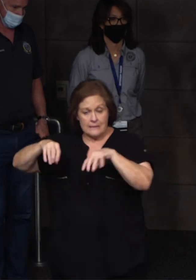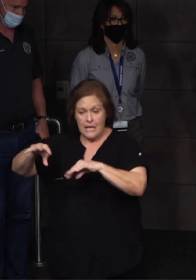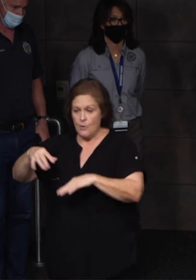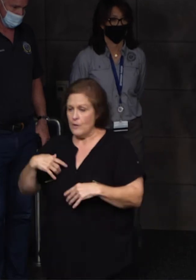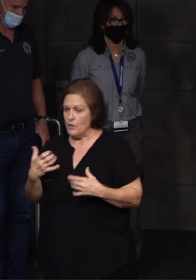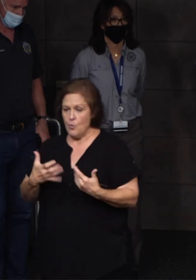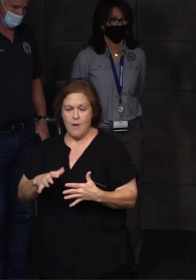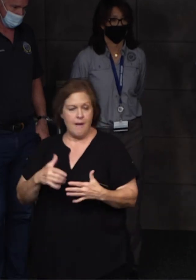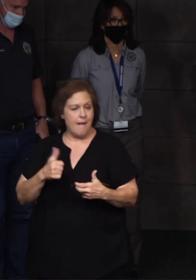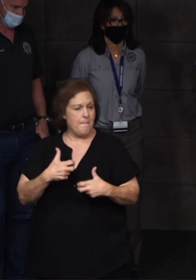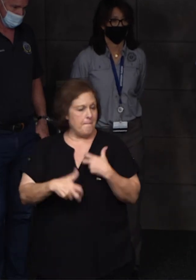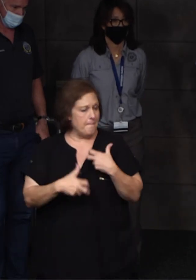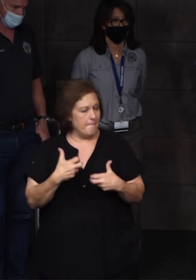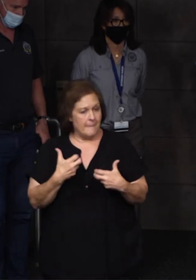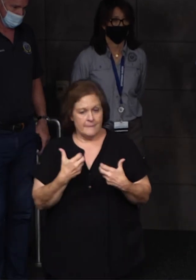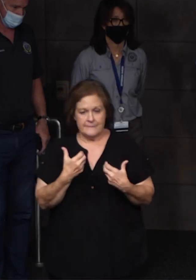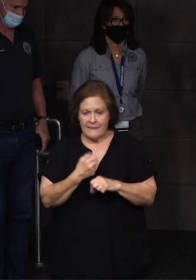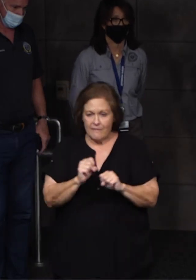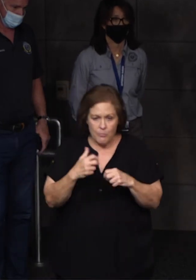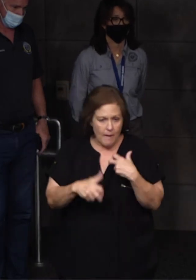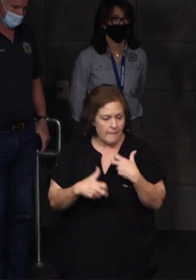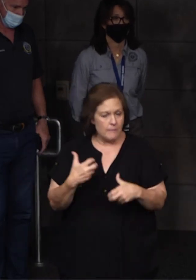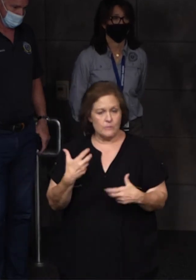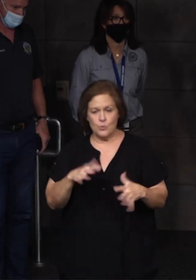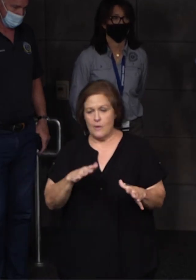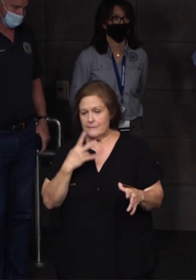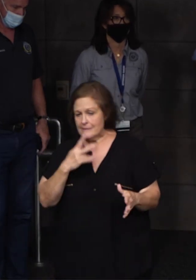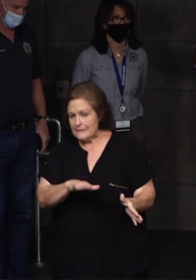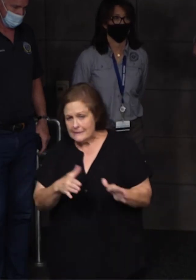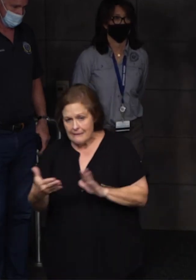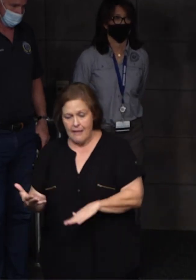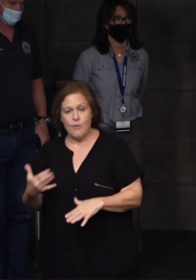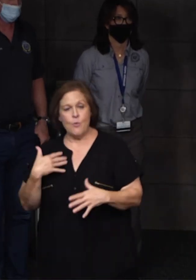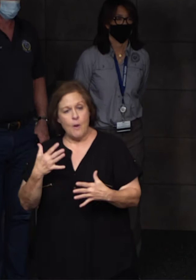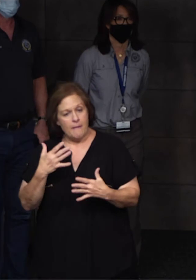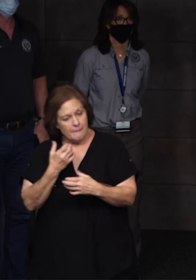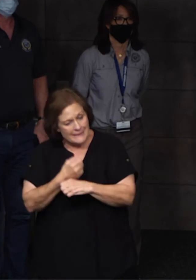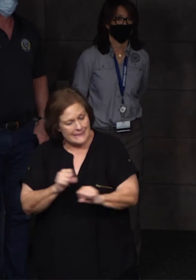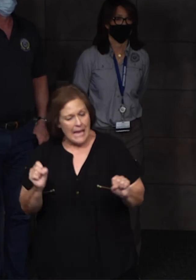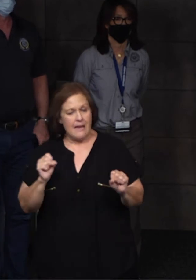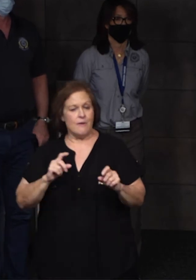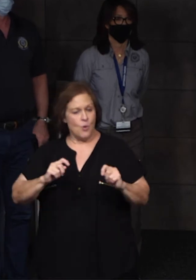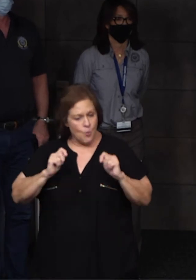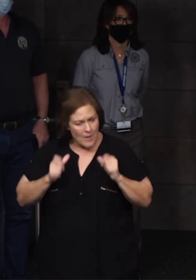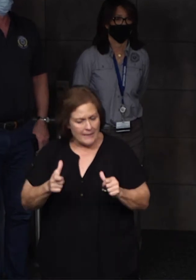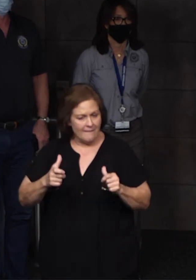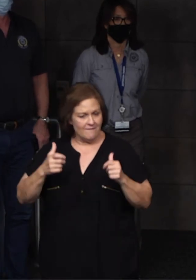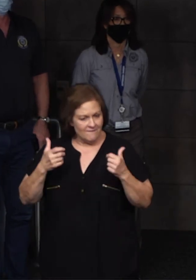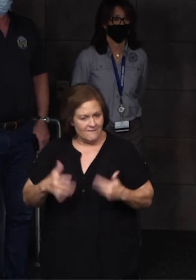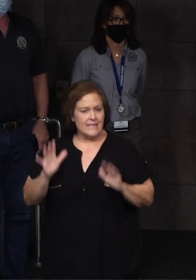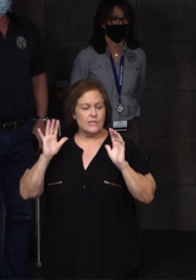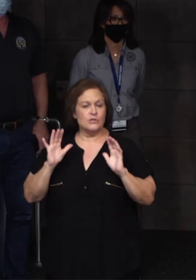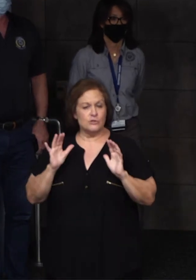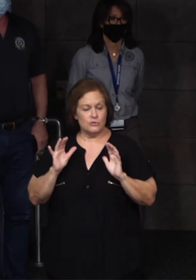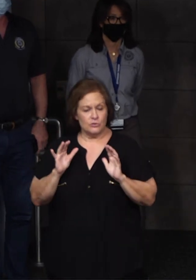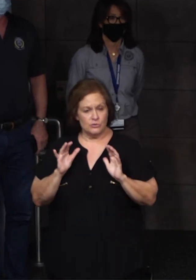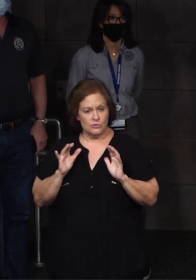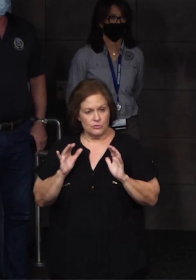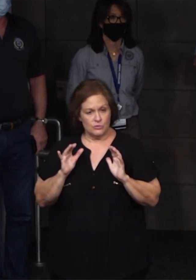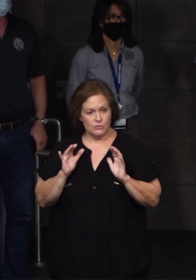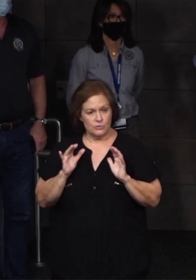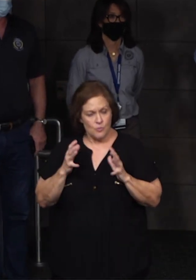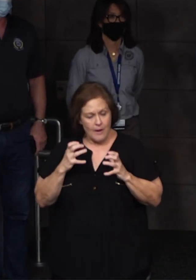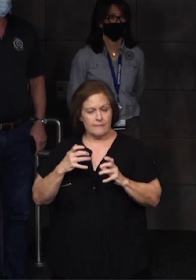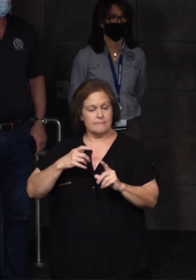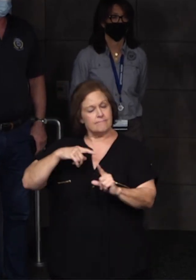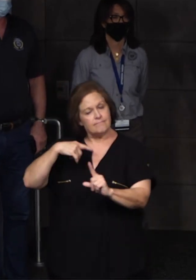any safety issues. We do not want any fatalities. We want it to be safe, quick, efficient, and overall a